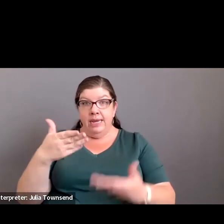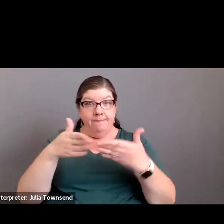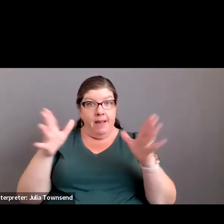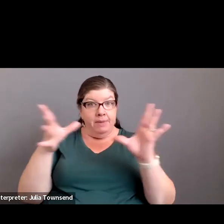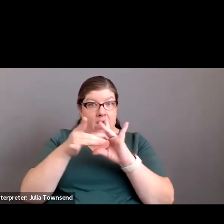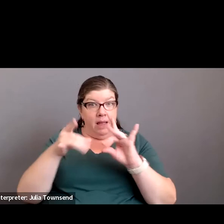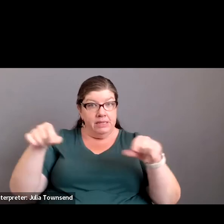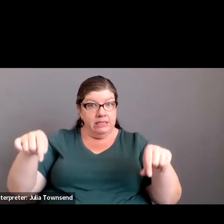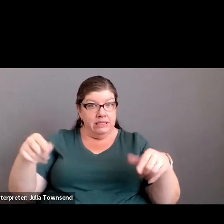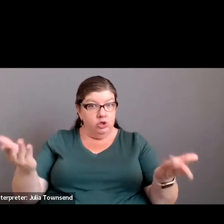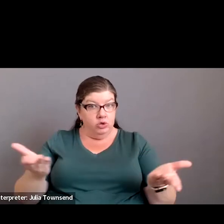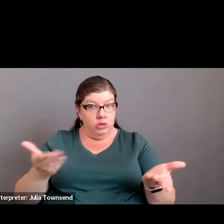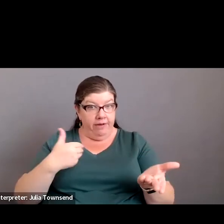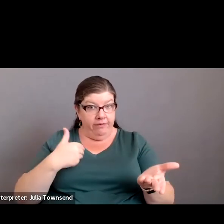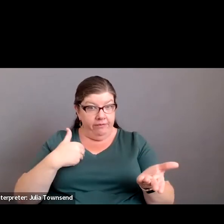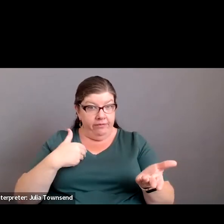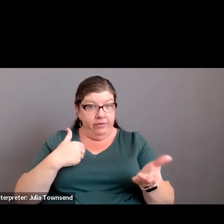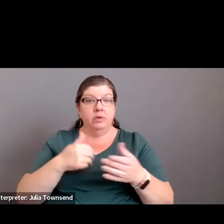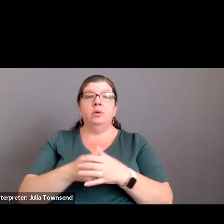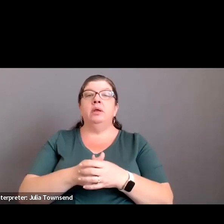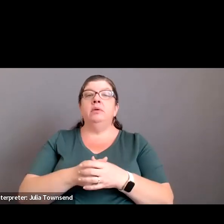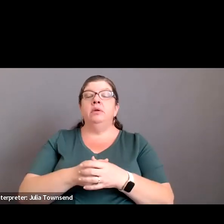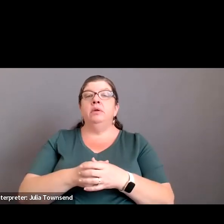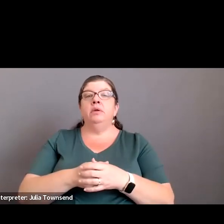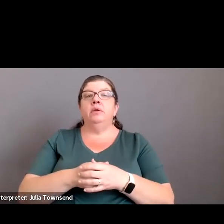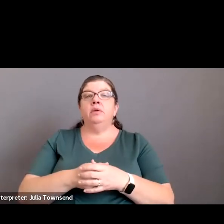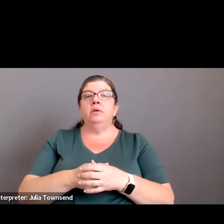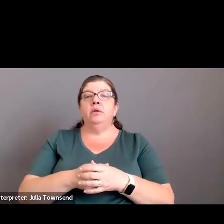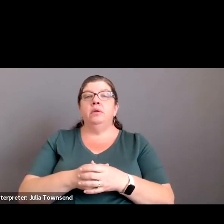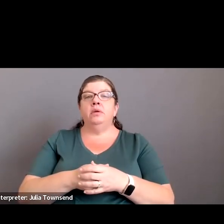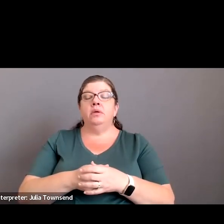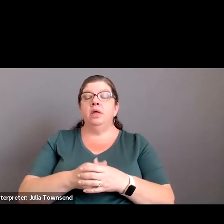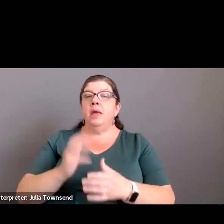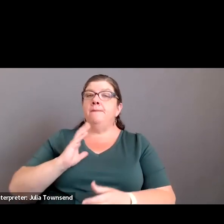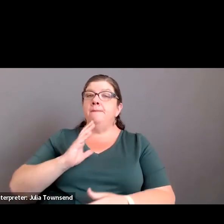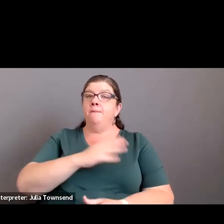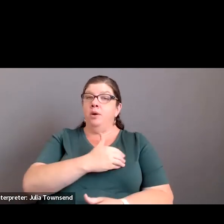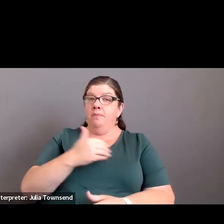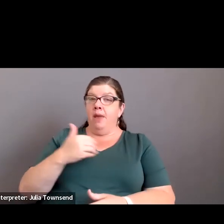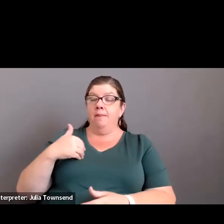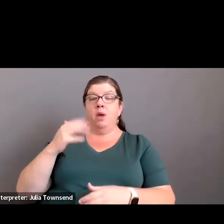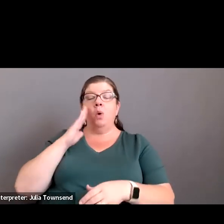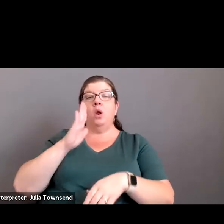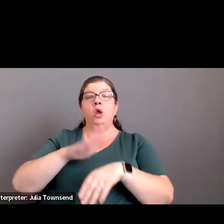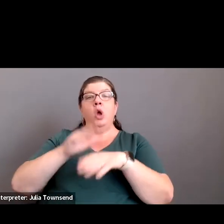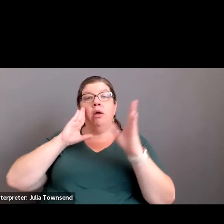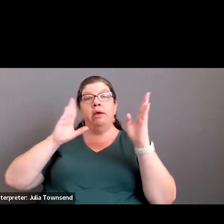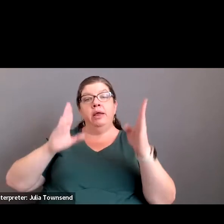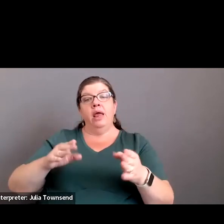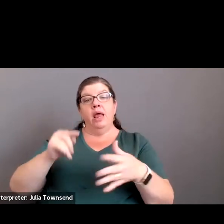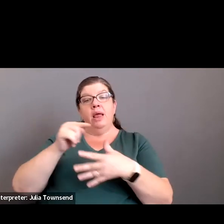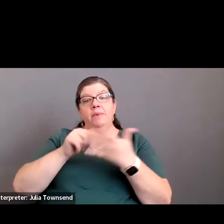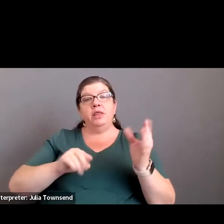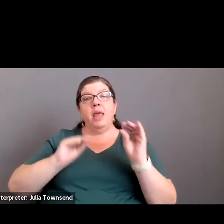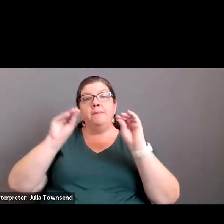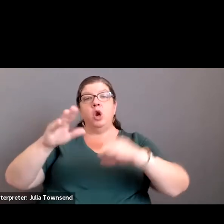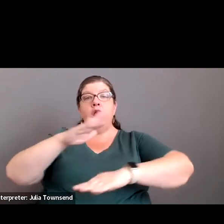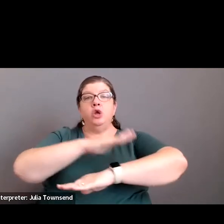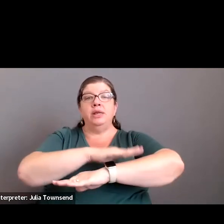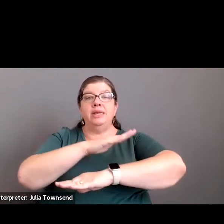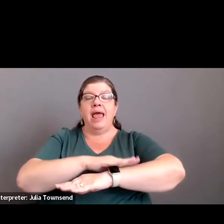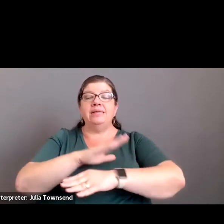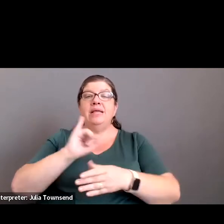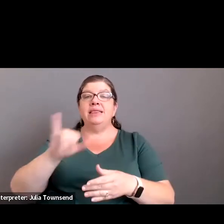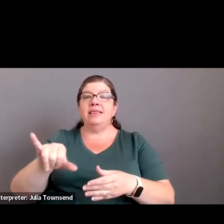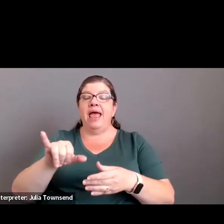public comments here for? OK. And Miss Capps? Board members, I'd like to call your attention to an item that was said on your desk.